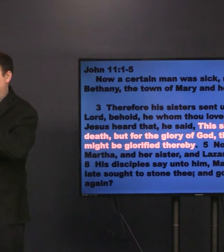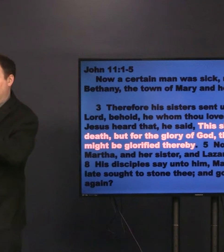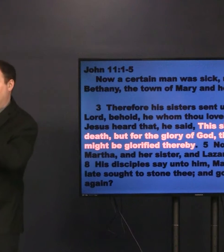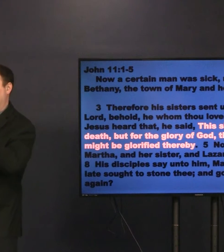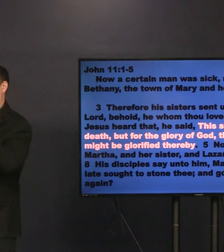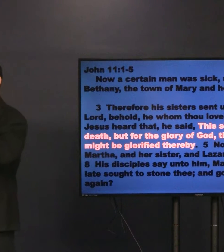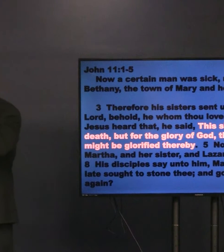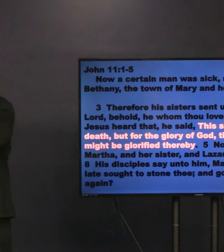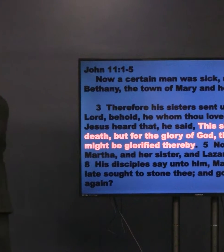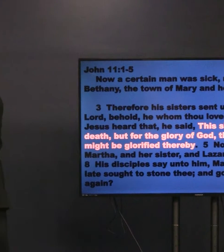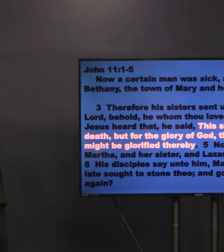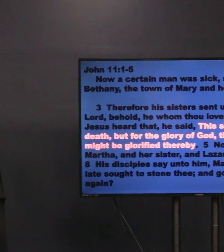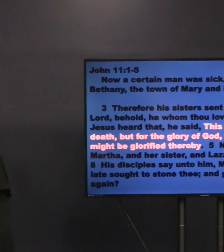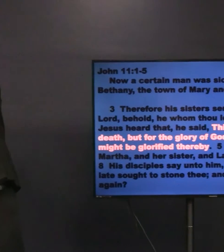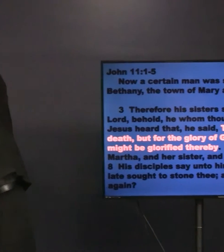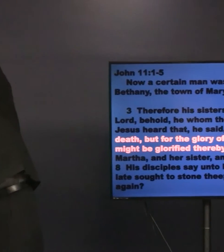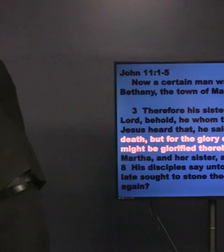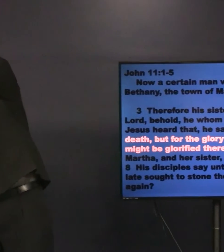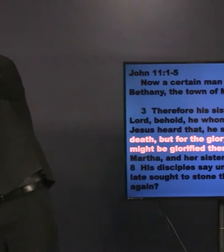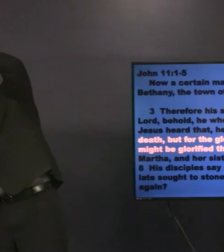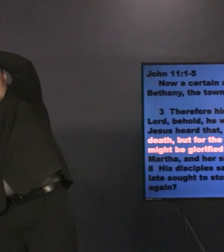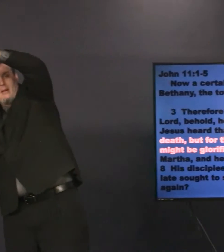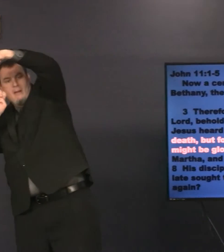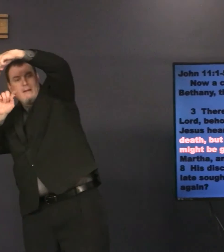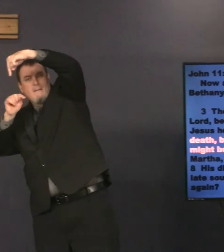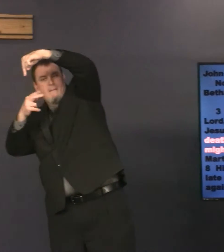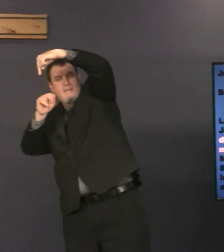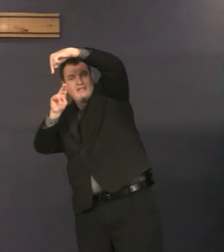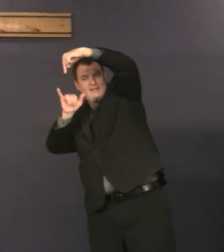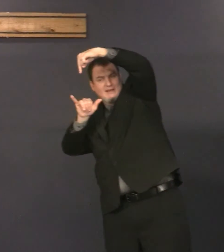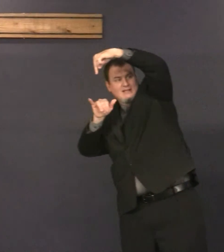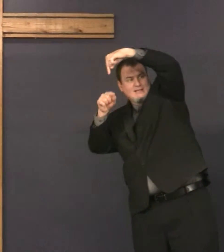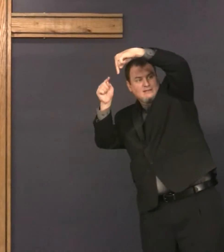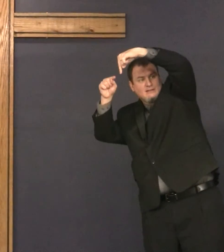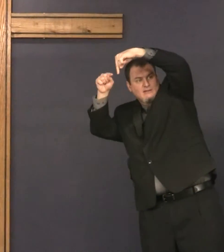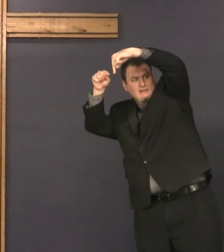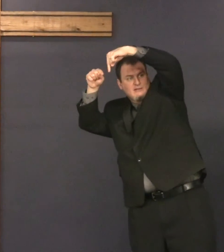and then all over that same hill is Bethany.